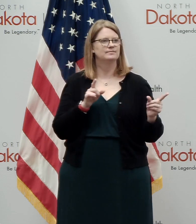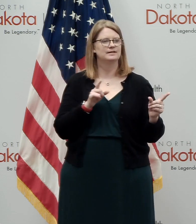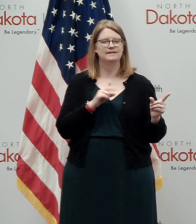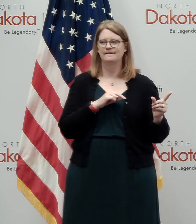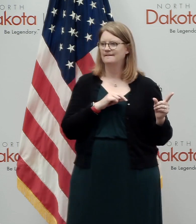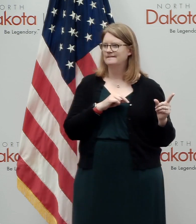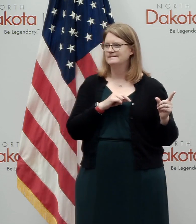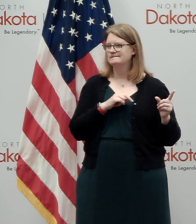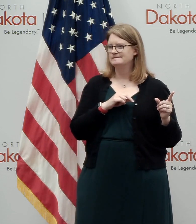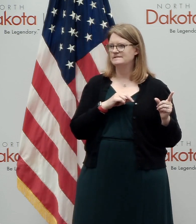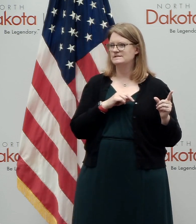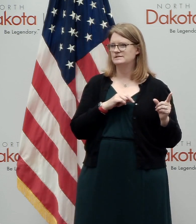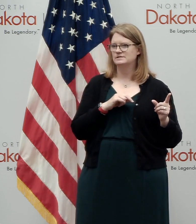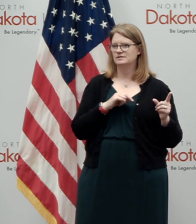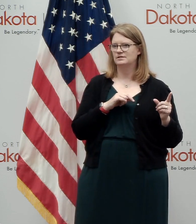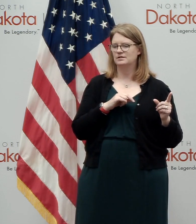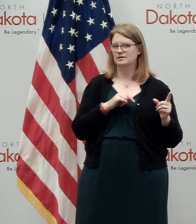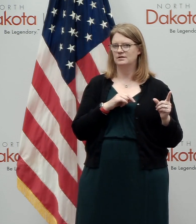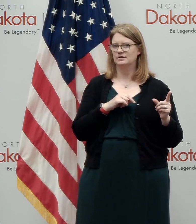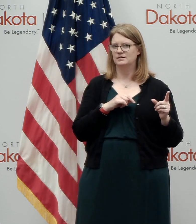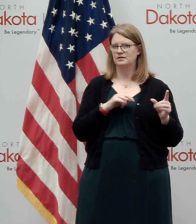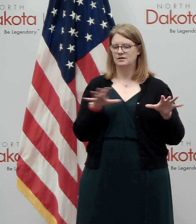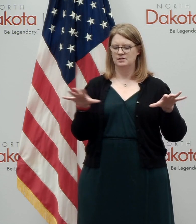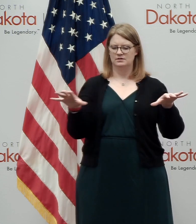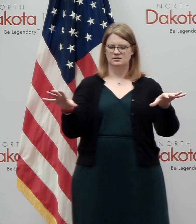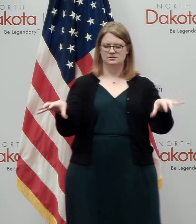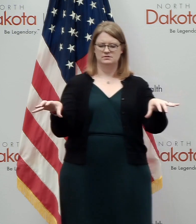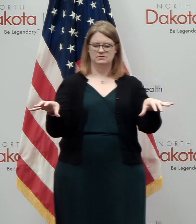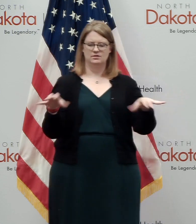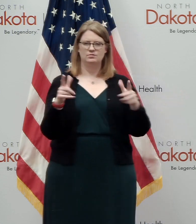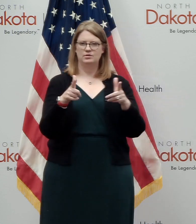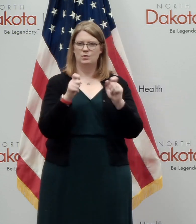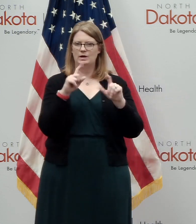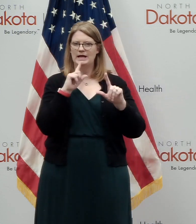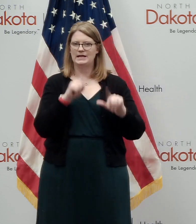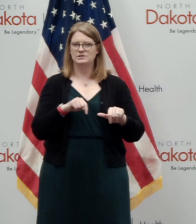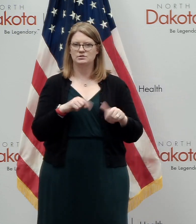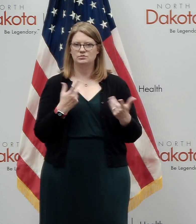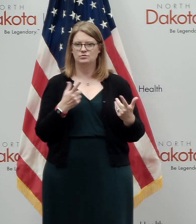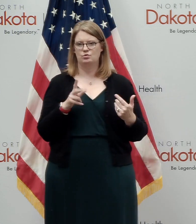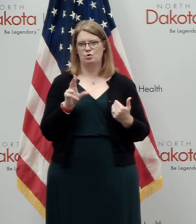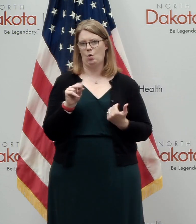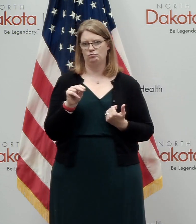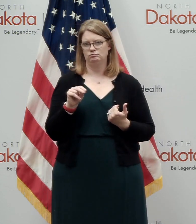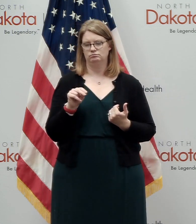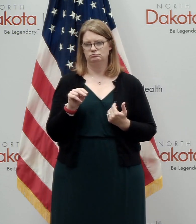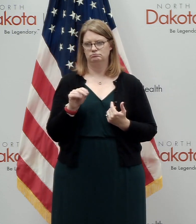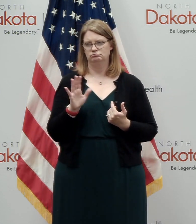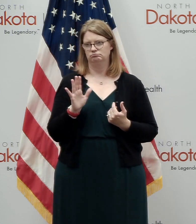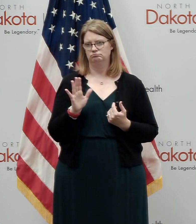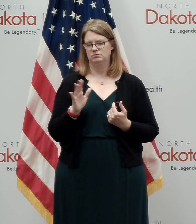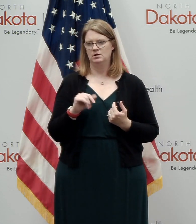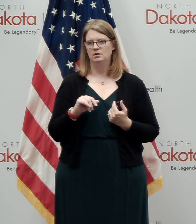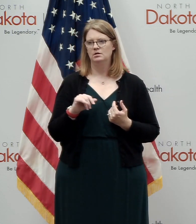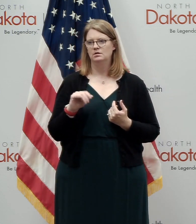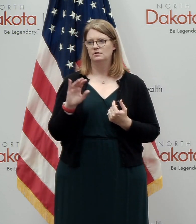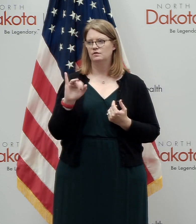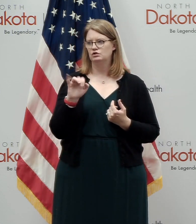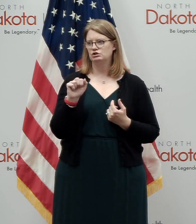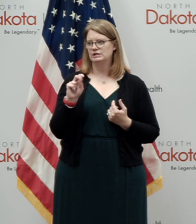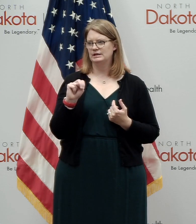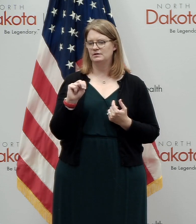the, the quick answer, uh, on that is, uh, in my mind is no. Uh, for Jean